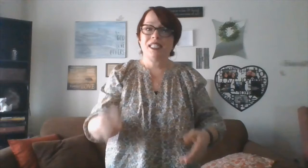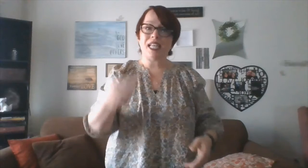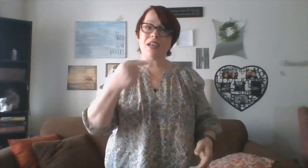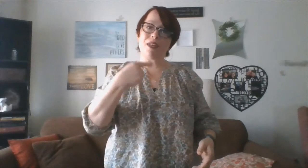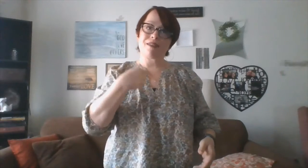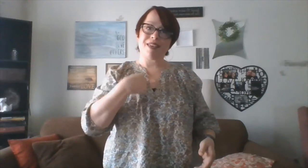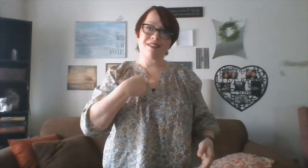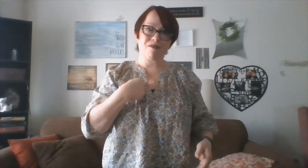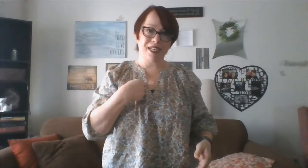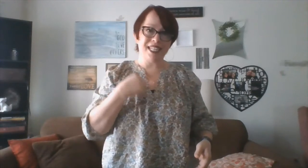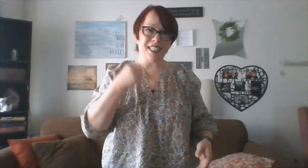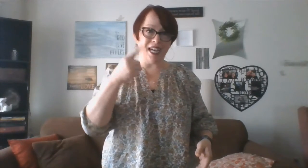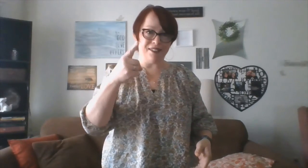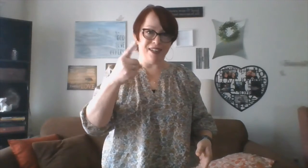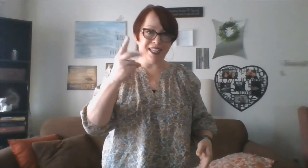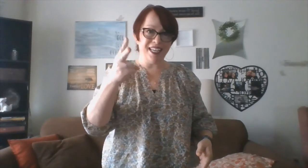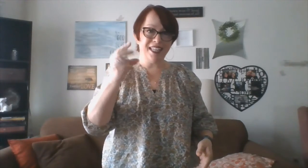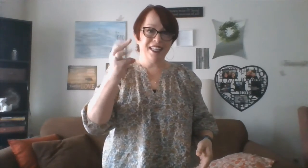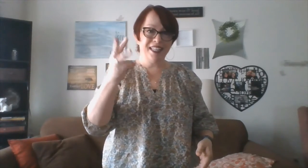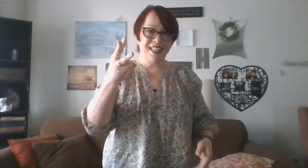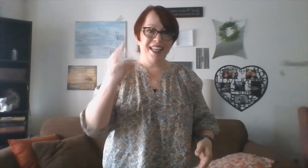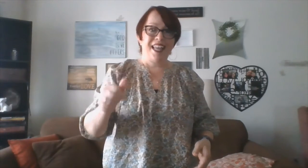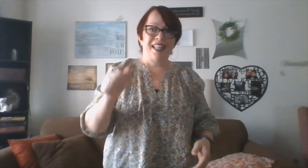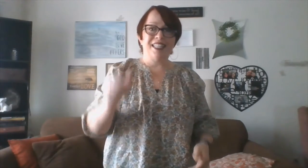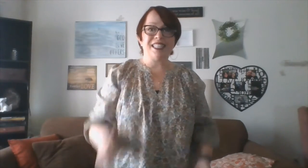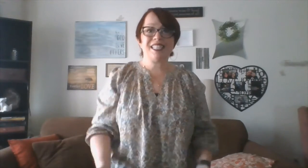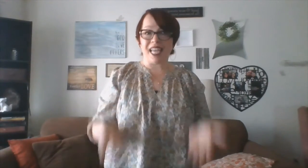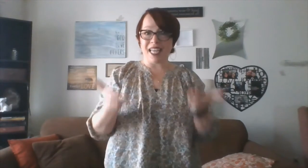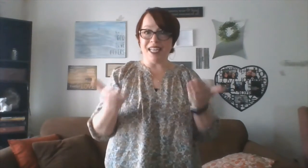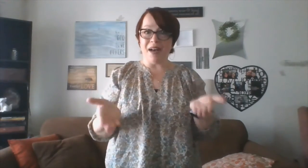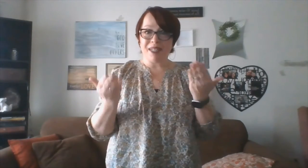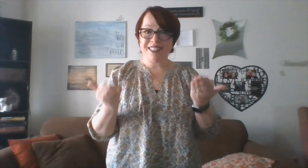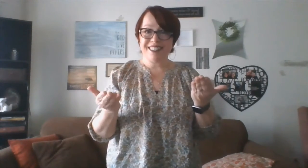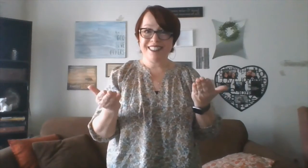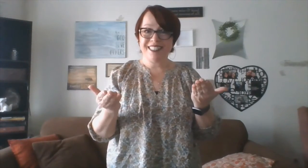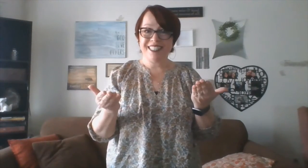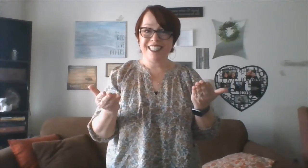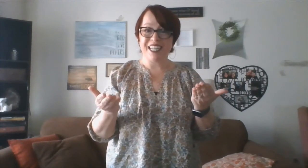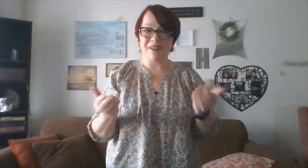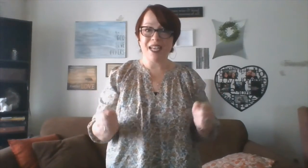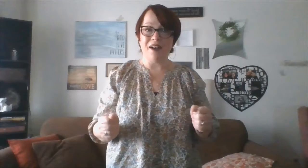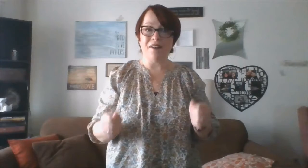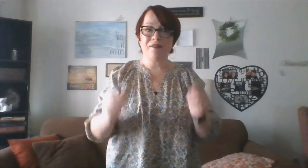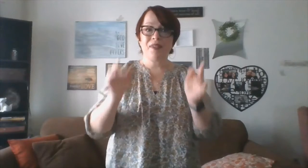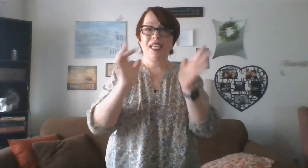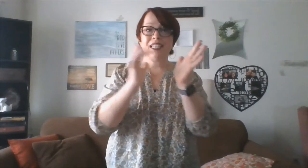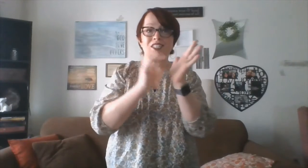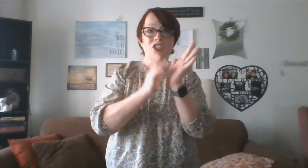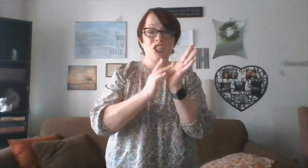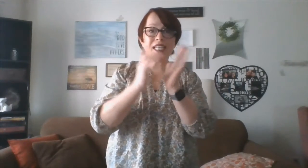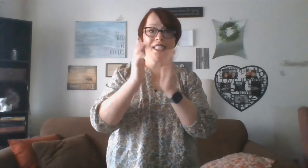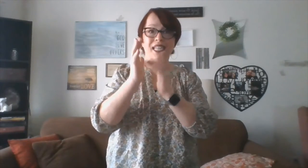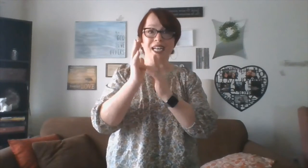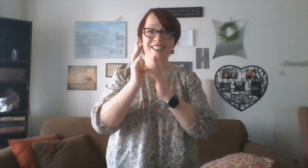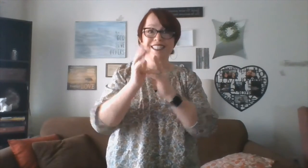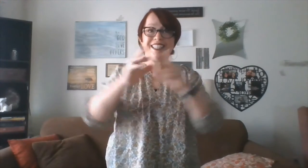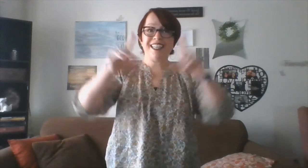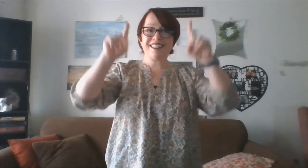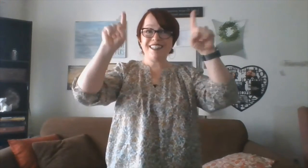Say it with me three times. Ready? Let's stand up. Here we go. Jesus is